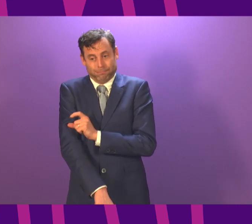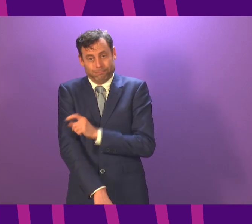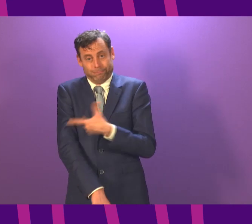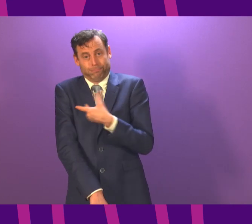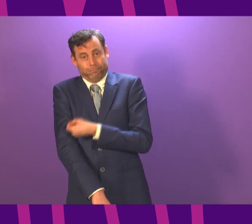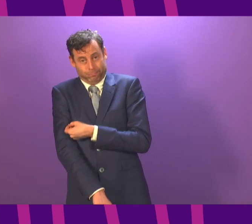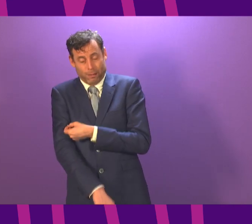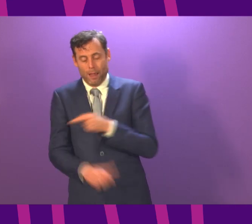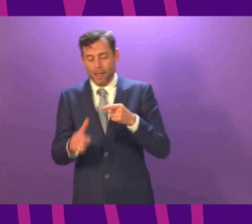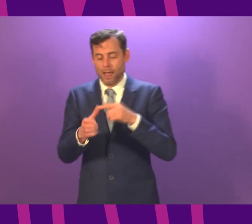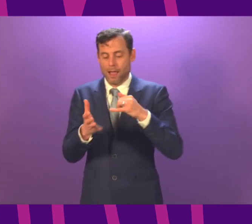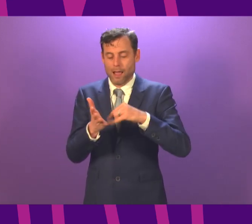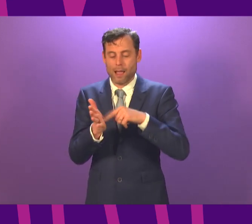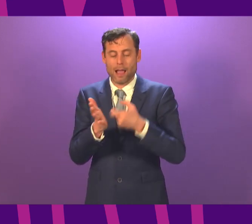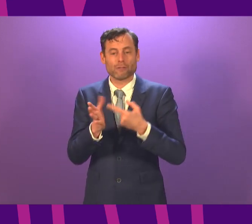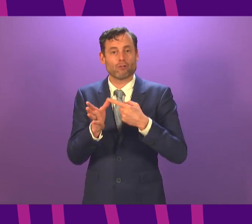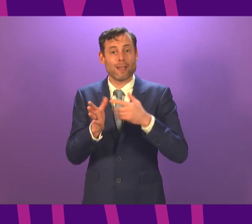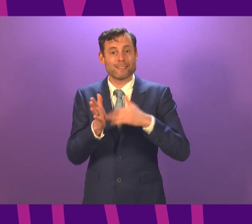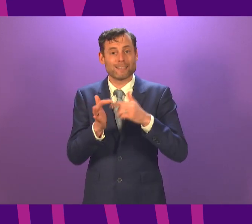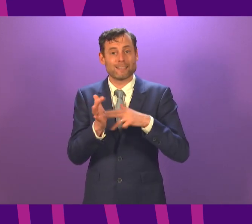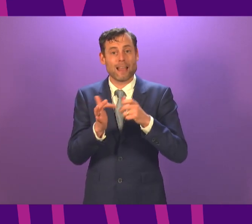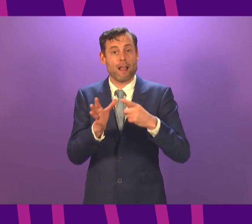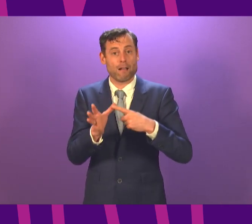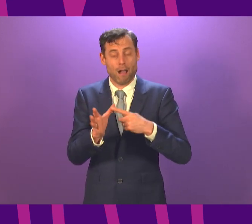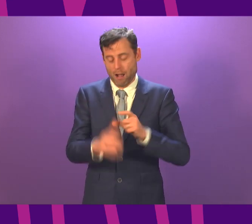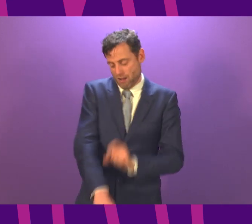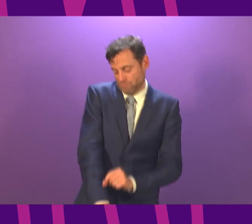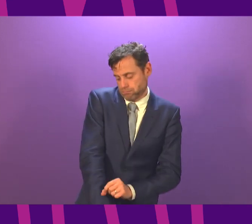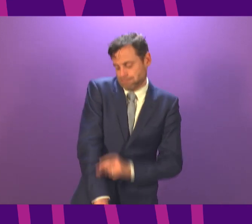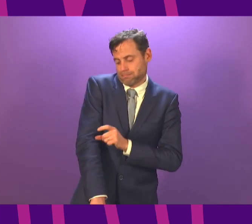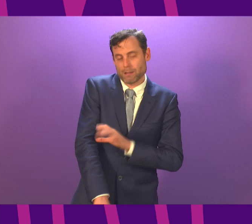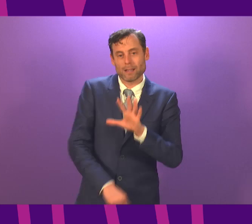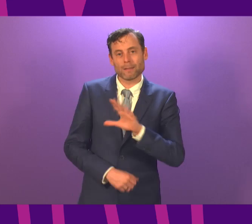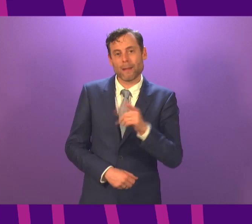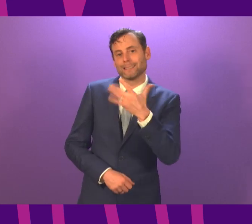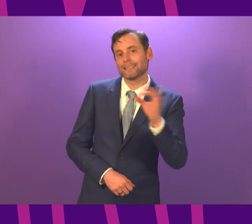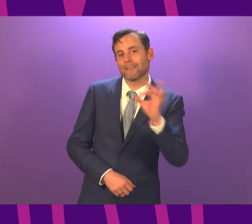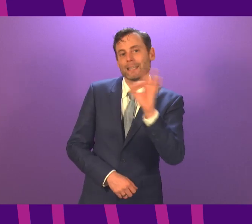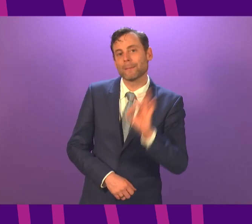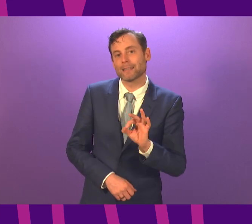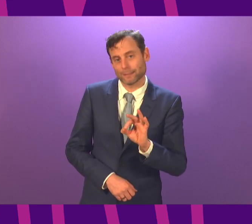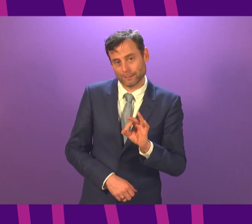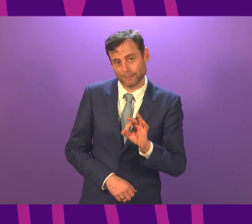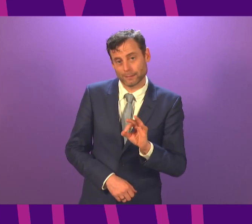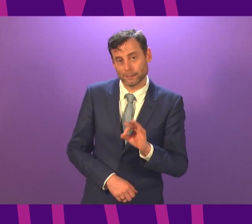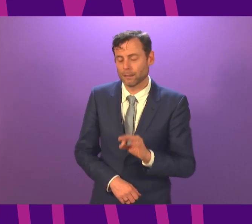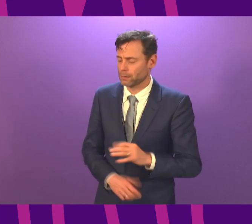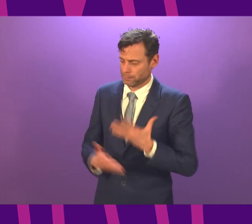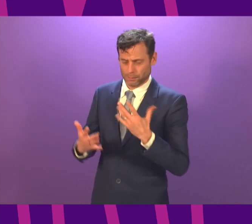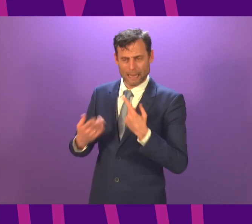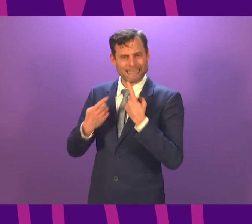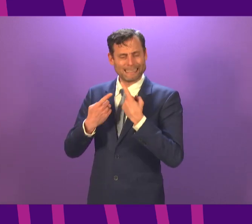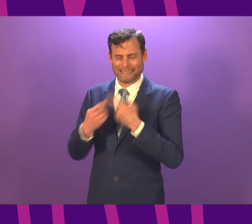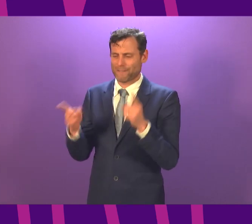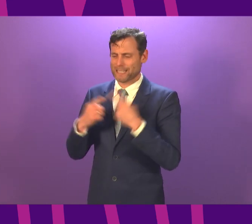dose of the AstraZeneca vaccine is calculated at around 70%. Maintaining public confidence in the